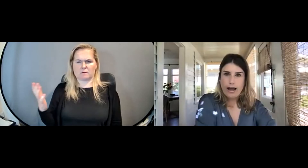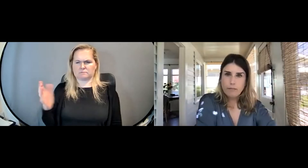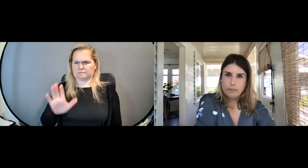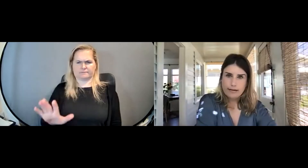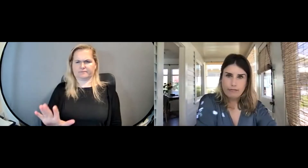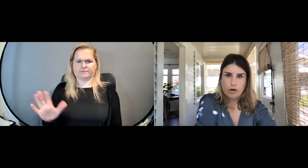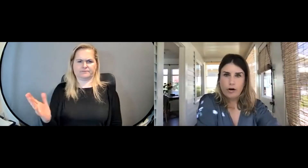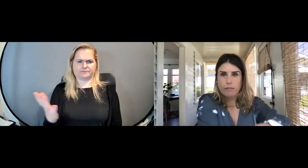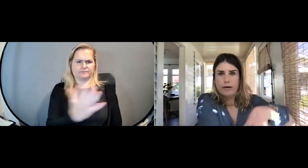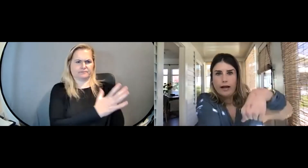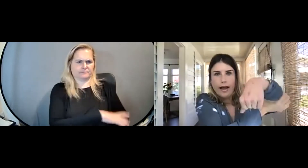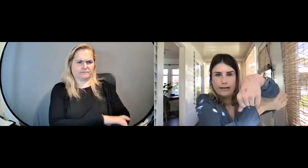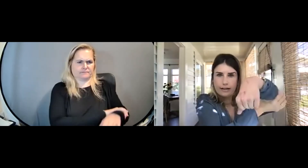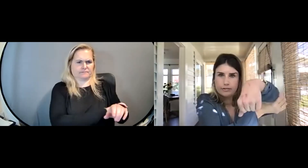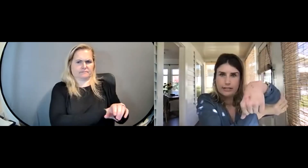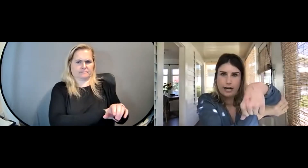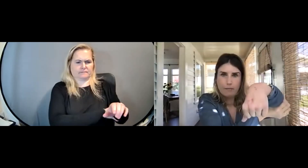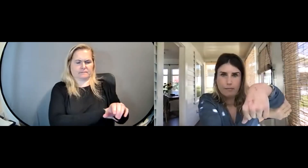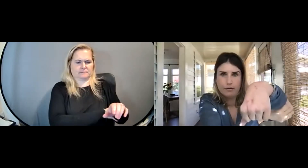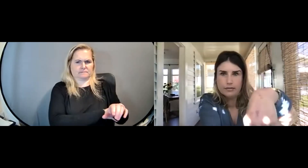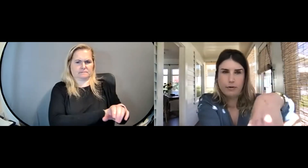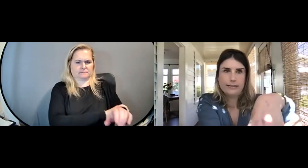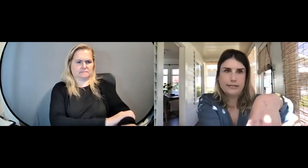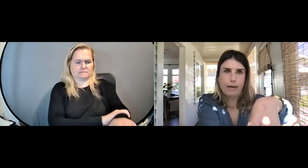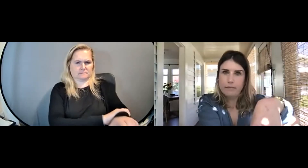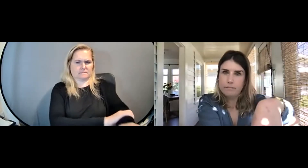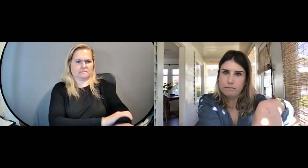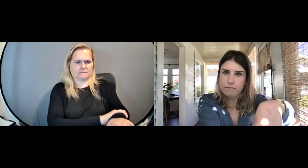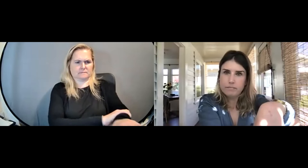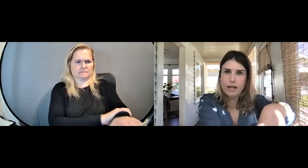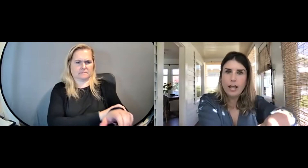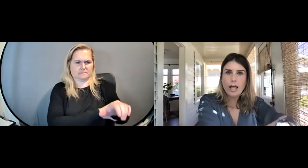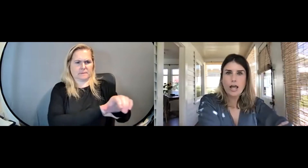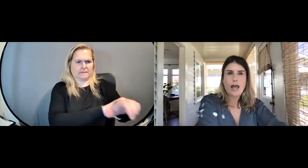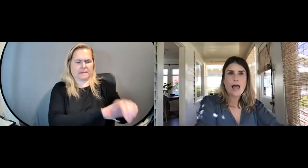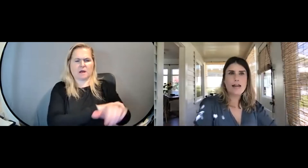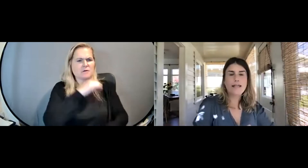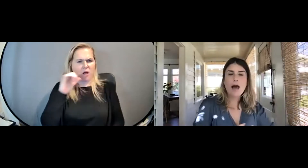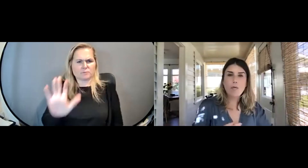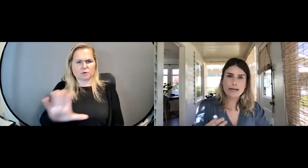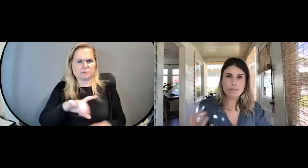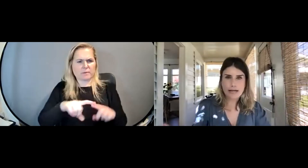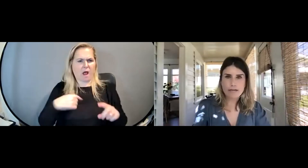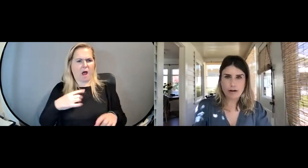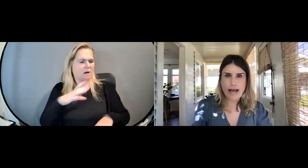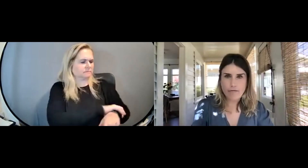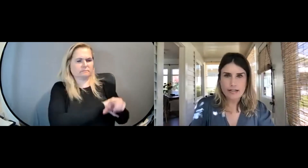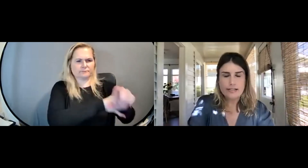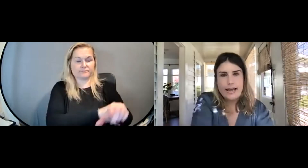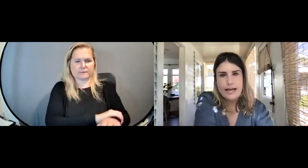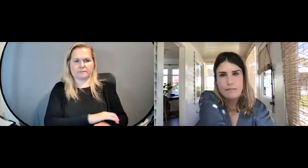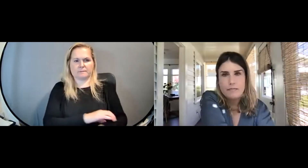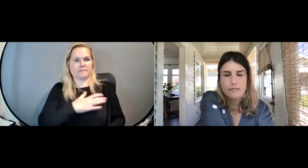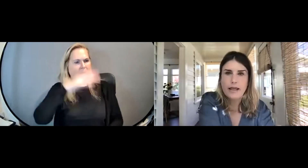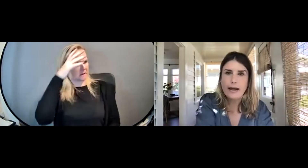grabbed my left arm, and lifted it up to press the button. And at that point, it became very evident